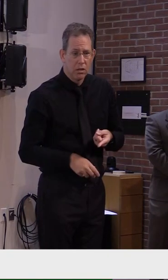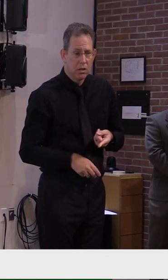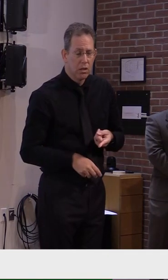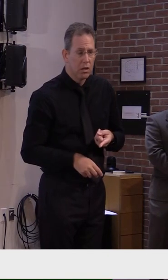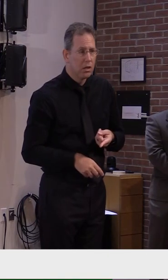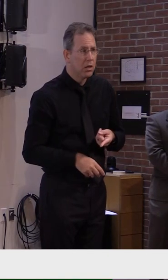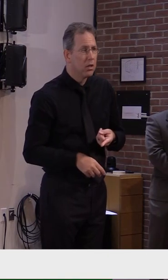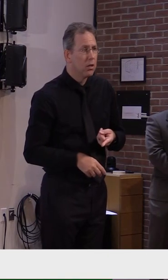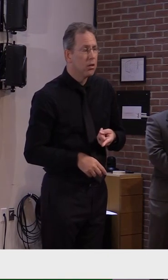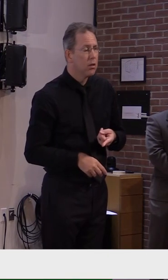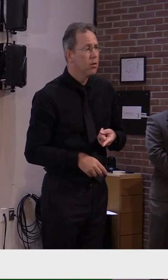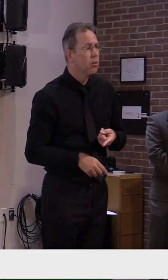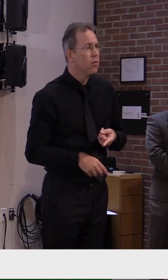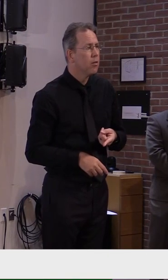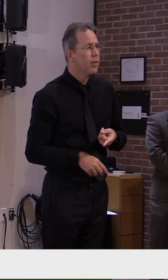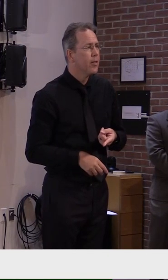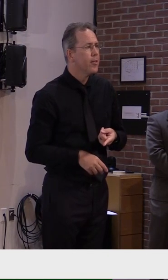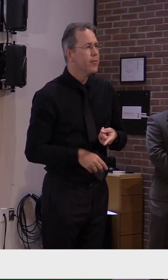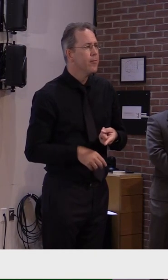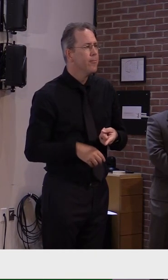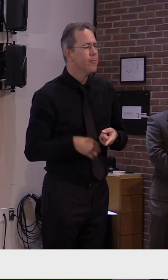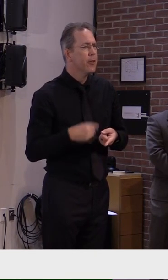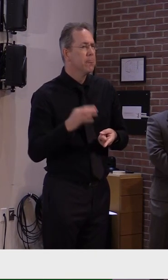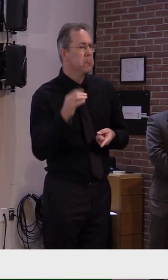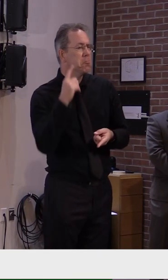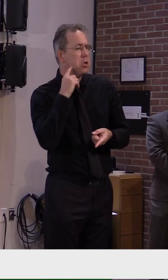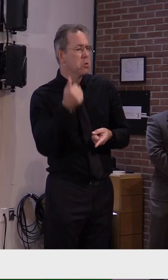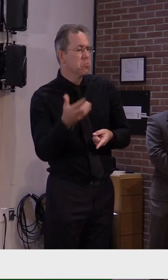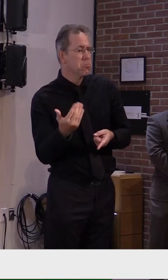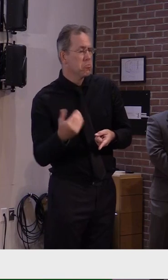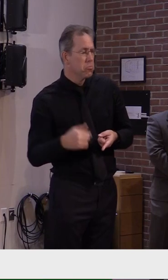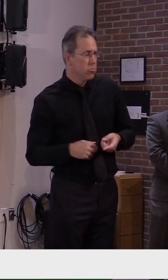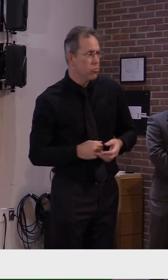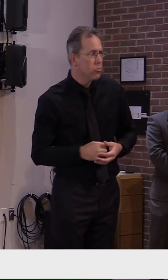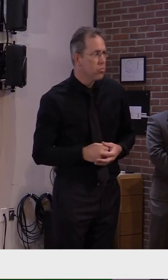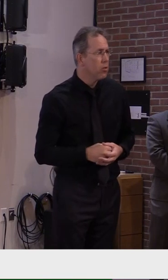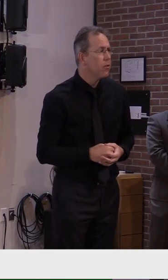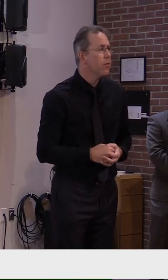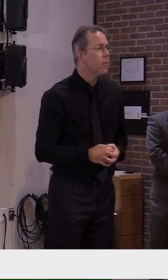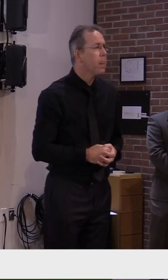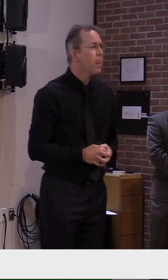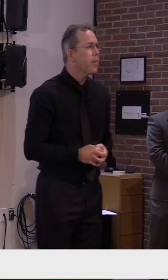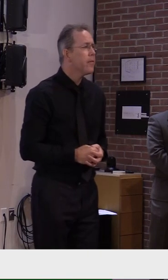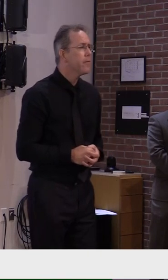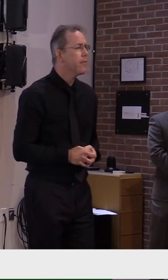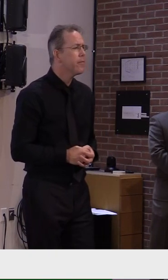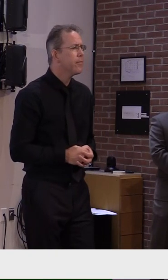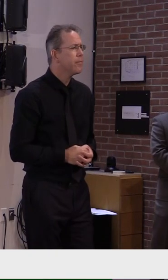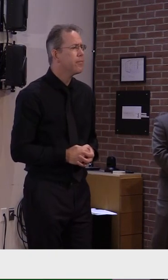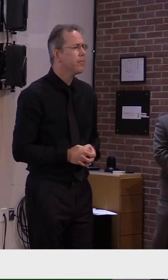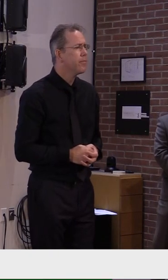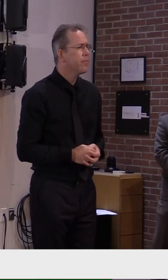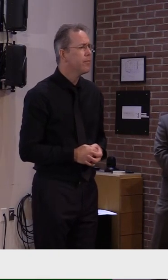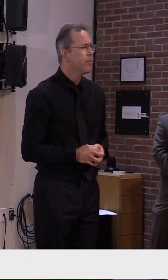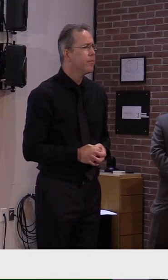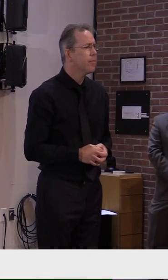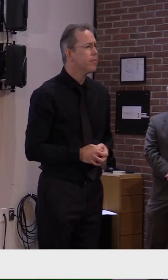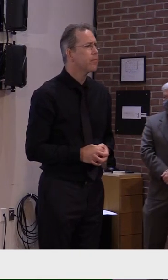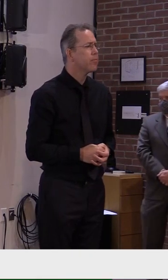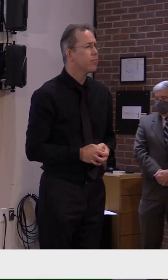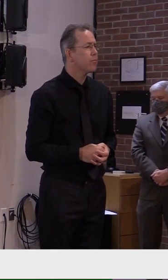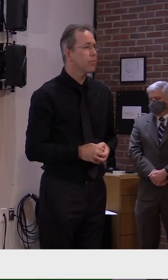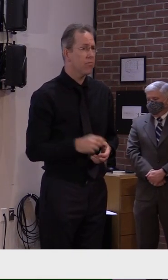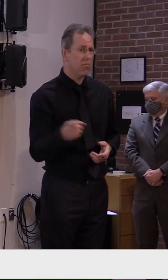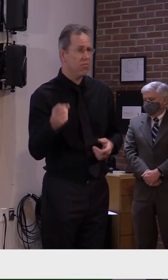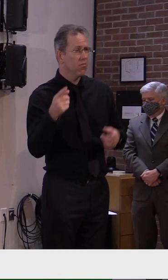Kat, WCAF. Sorry about that. I was asking, would you classify this as the second wave of the virus here in Vermont? And do you believe